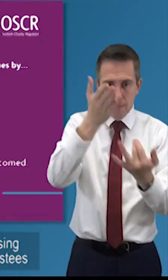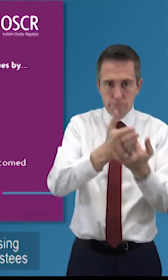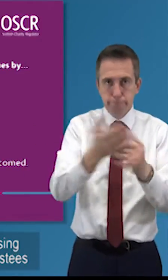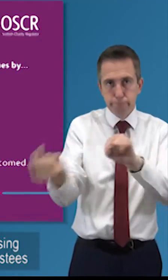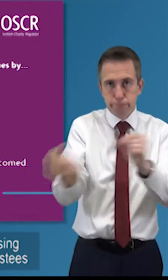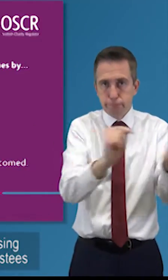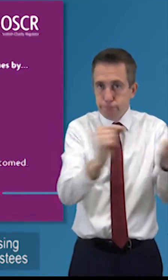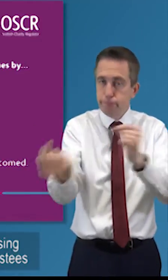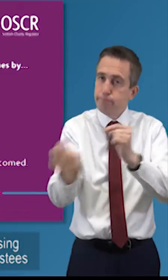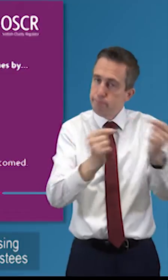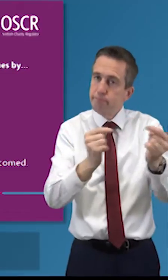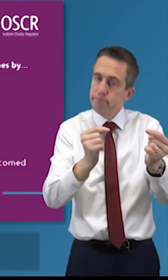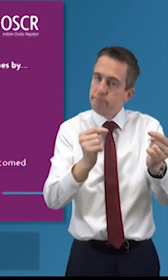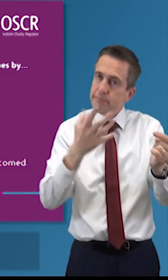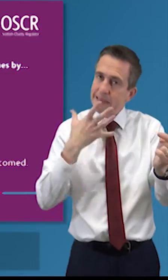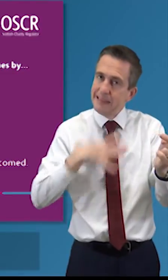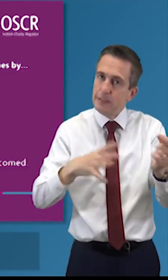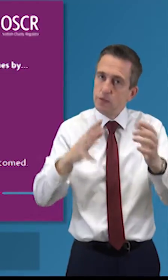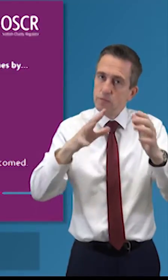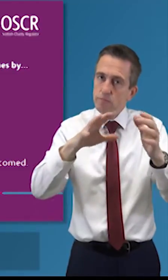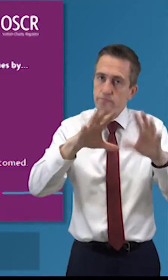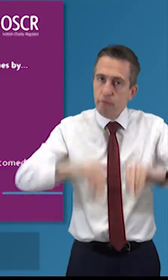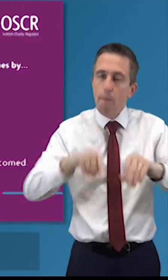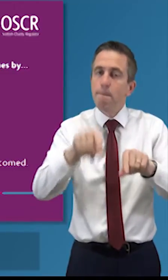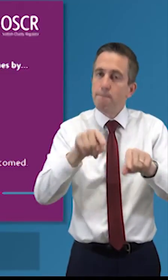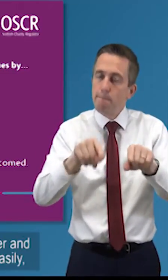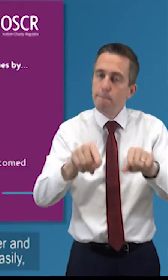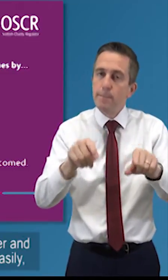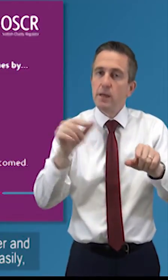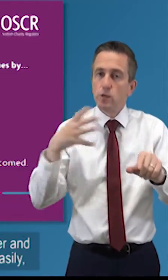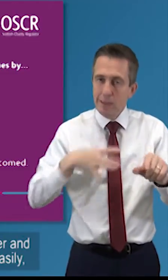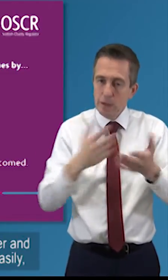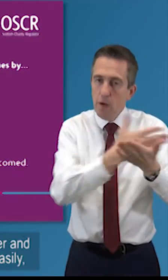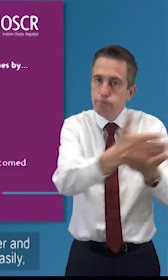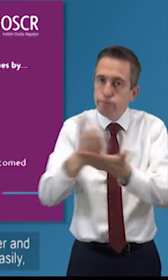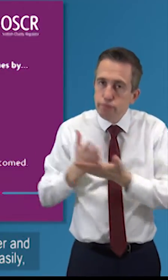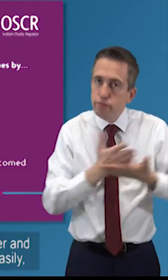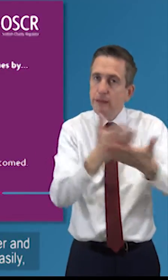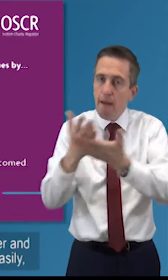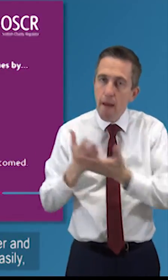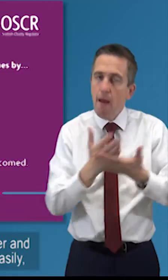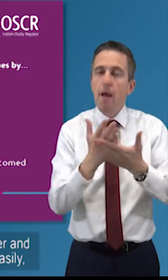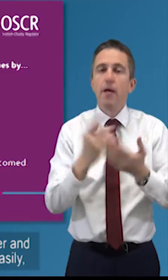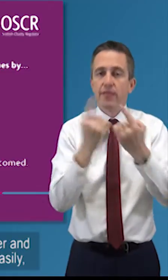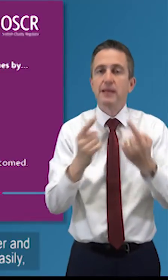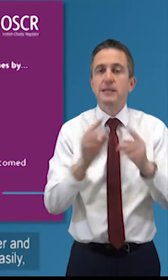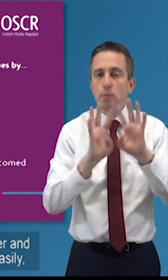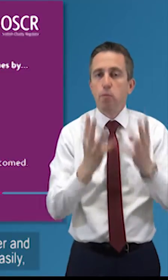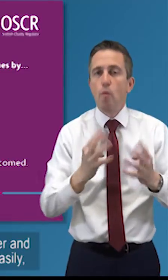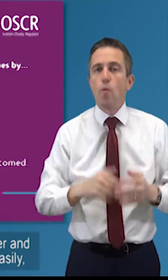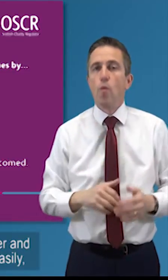among charity trustees and within charities you need to be open and accountable to each other and with each other